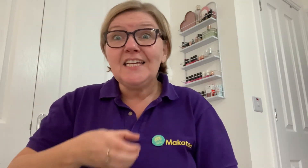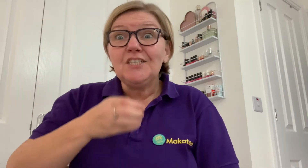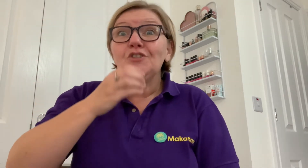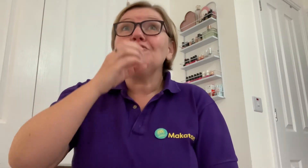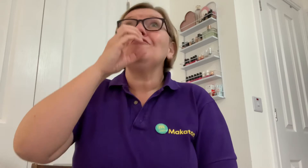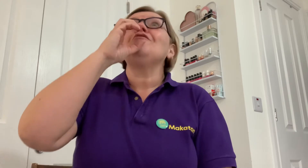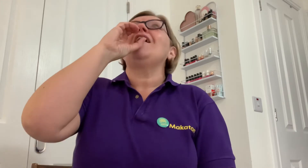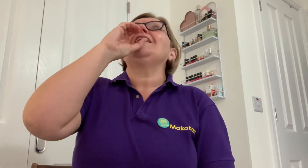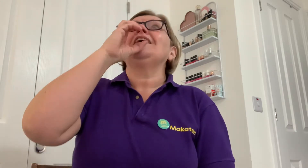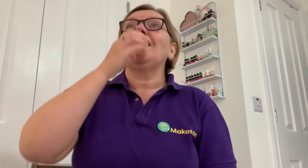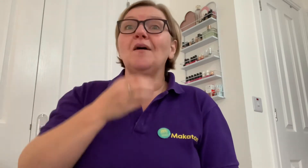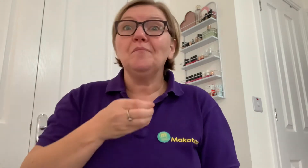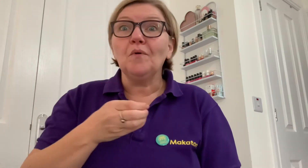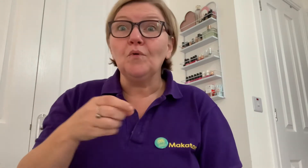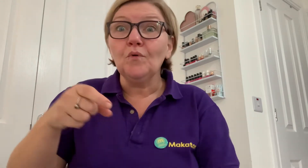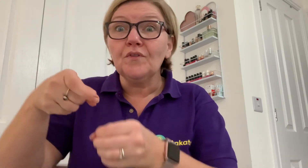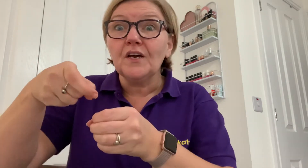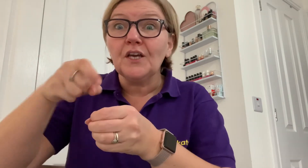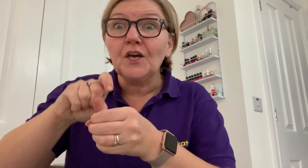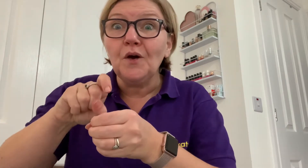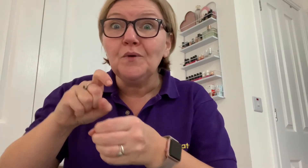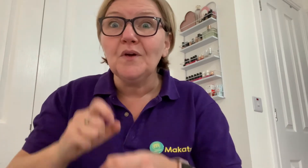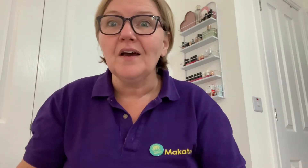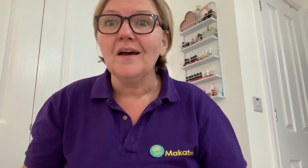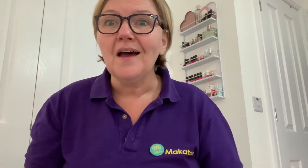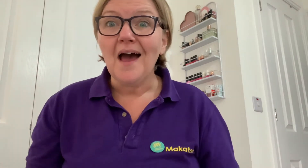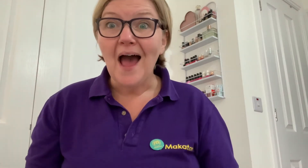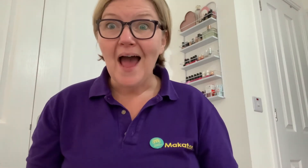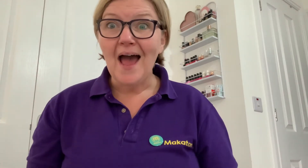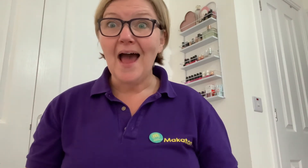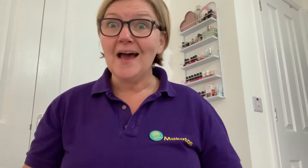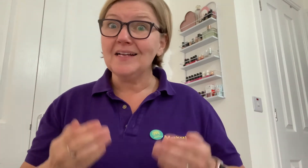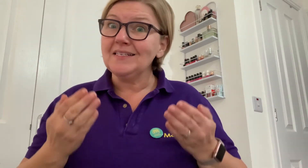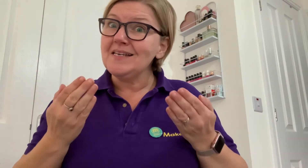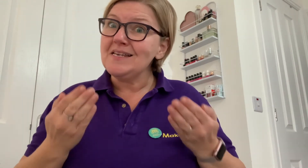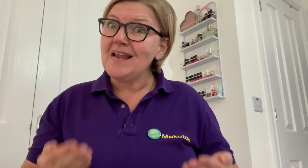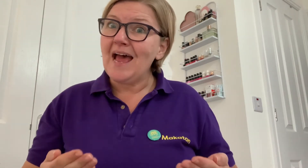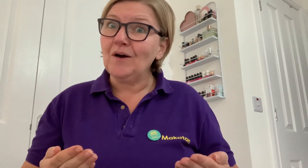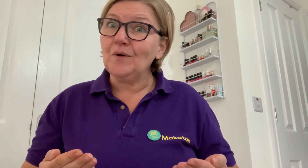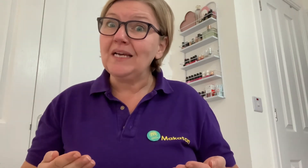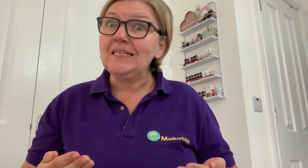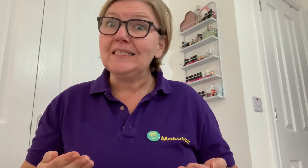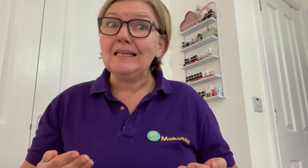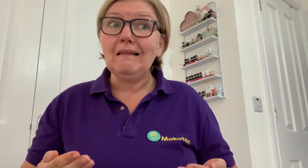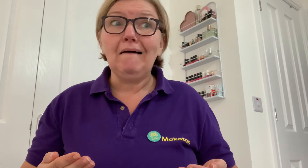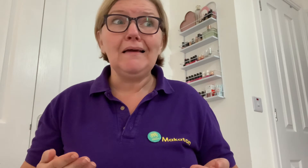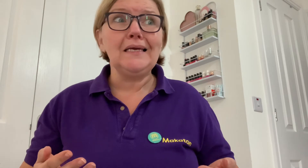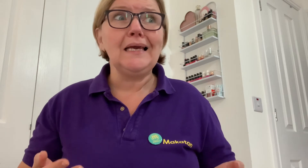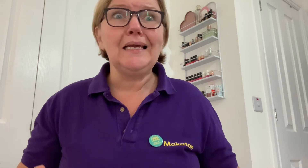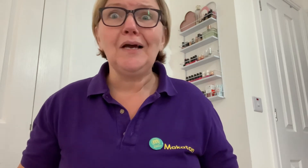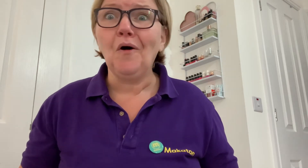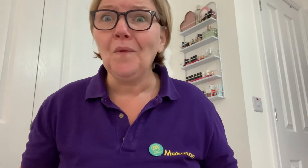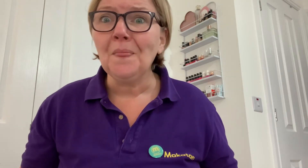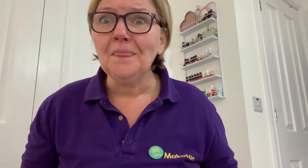drank up all the coke. And now he's lying on the